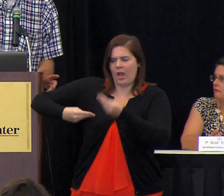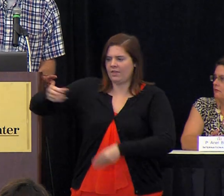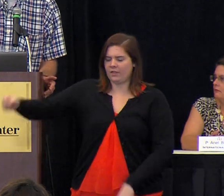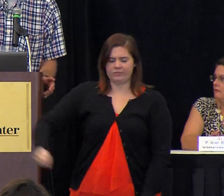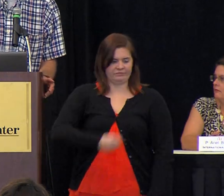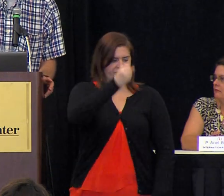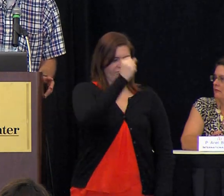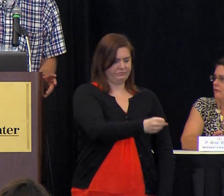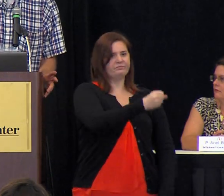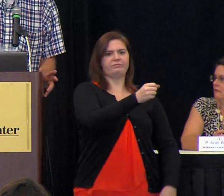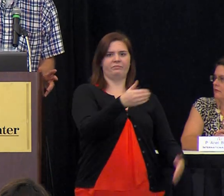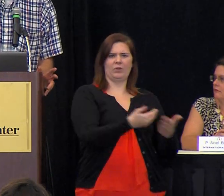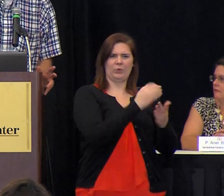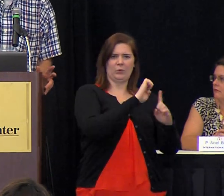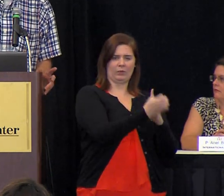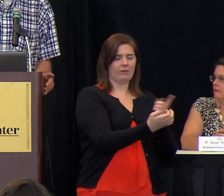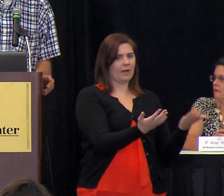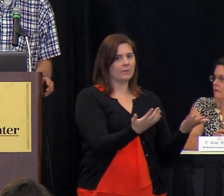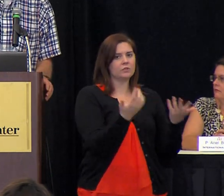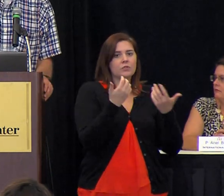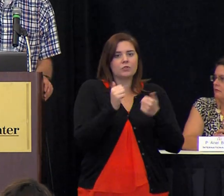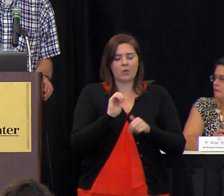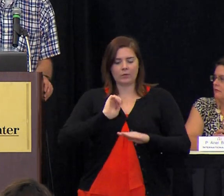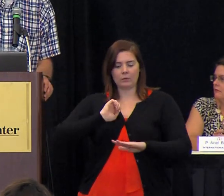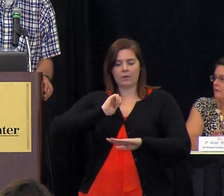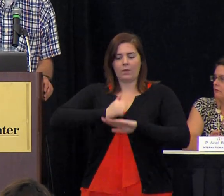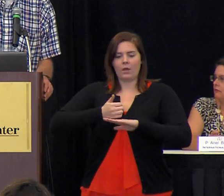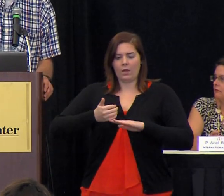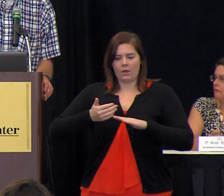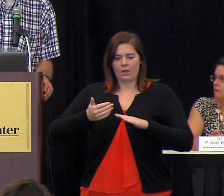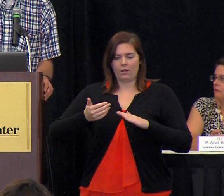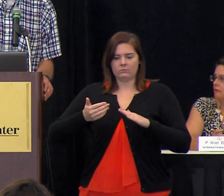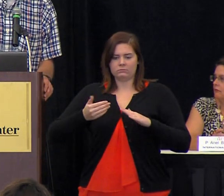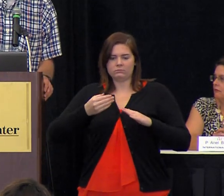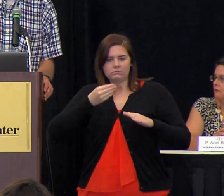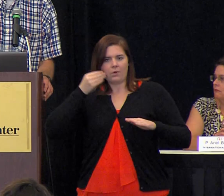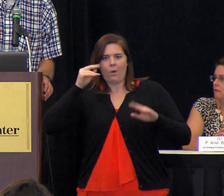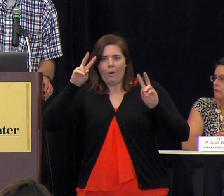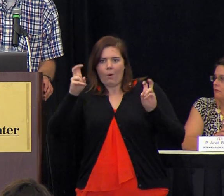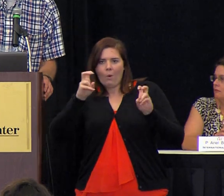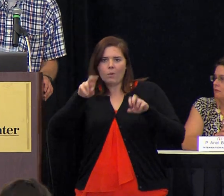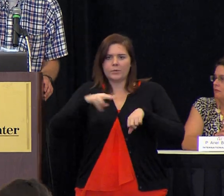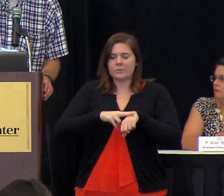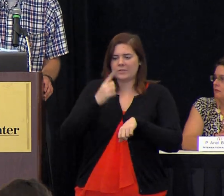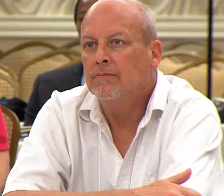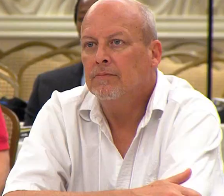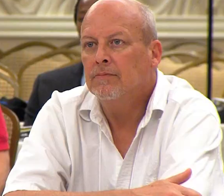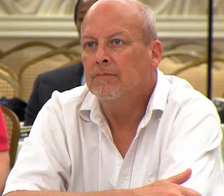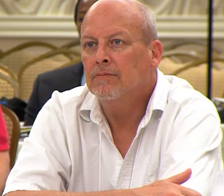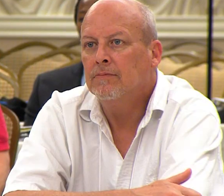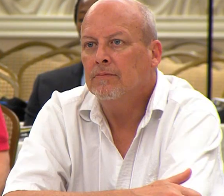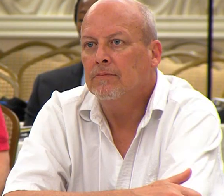a totally new environment so they're trying to recreate a sense of home and normalcy as much as they can